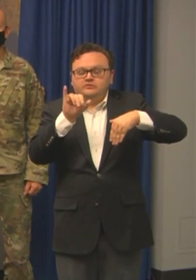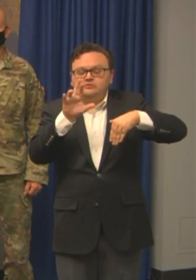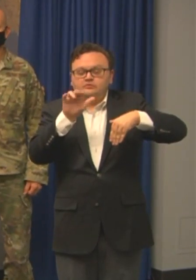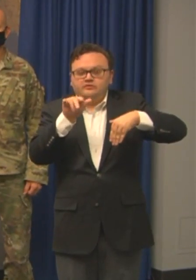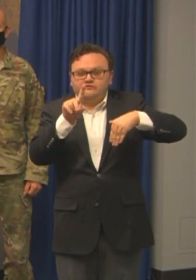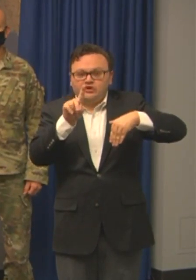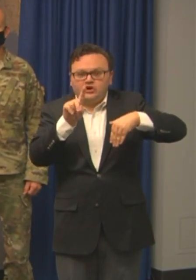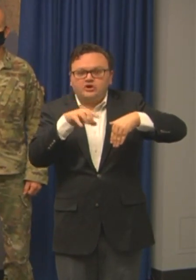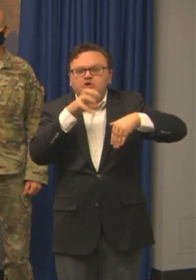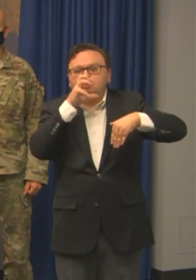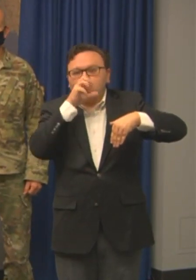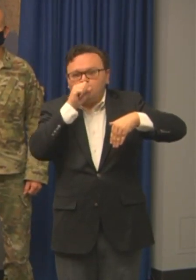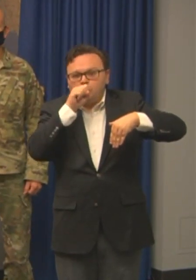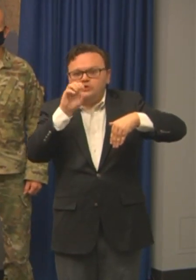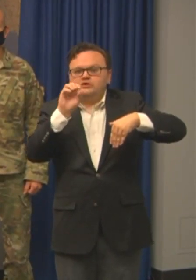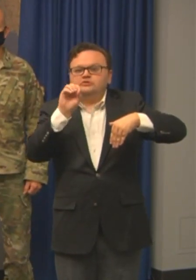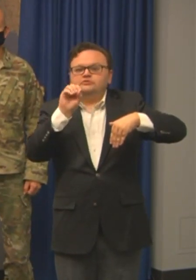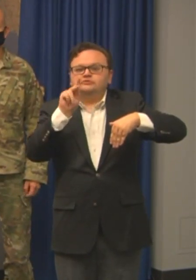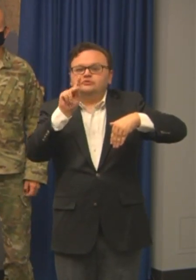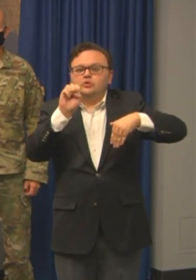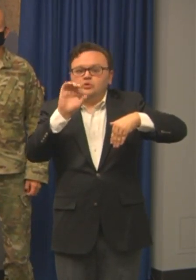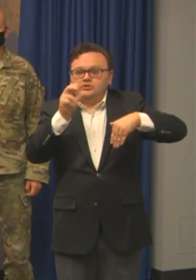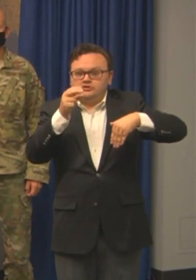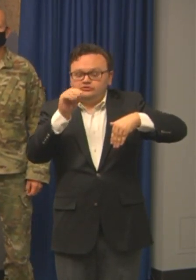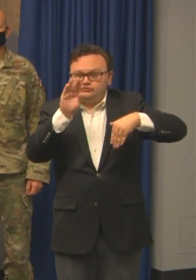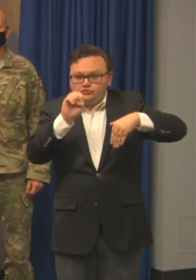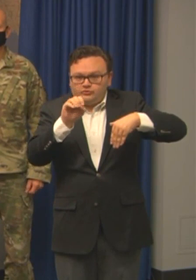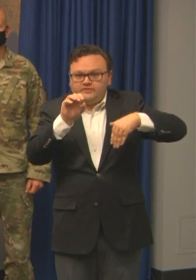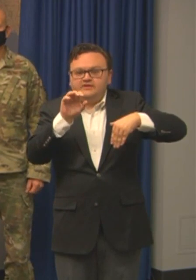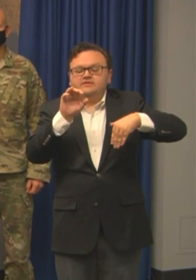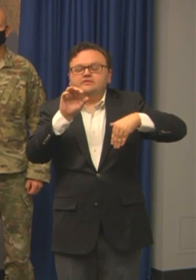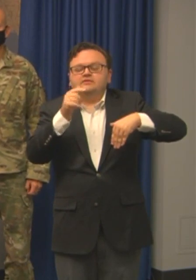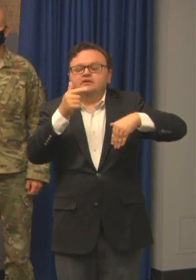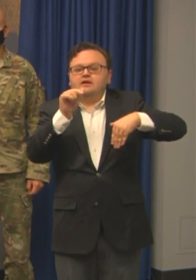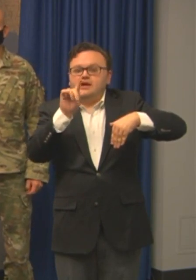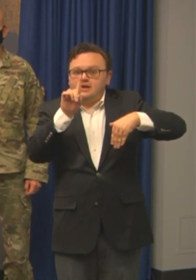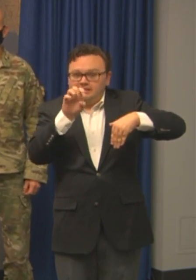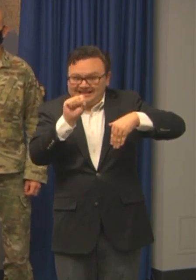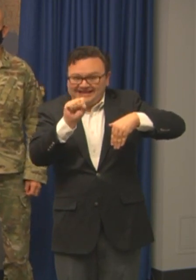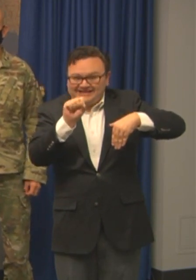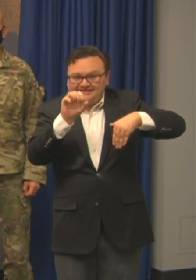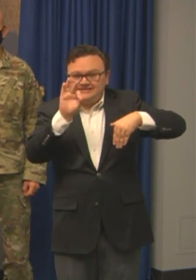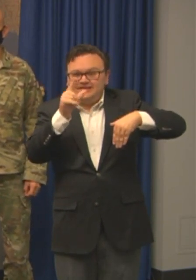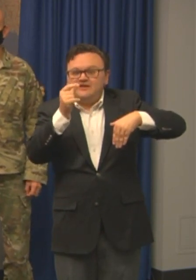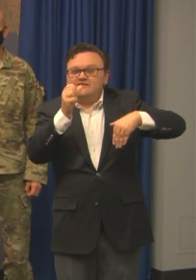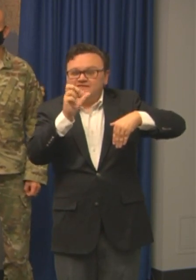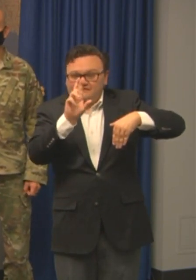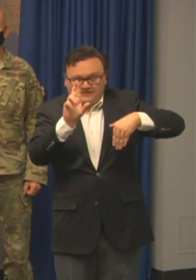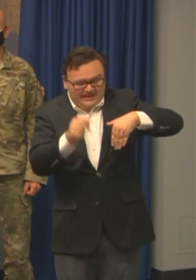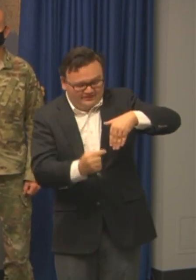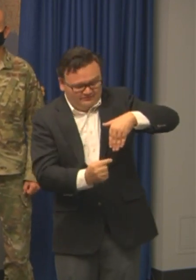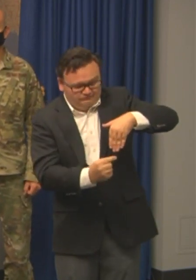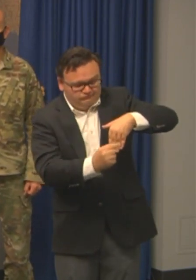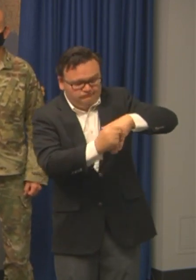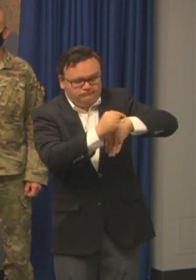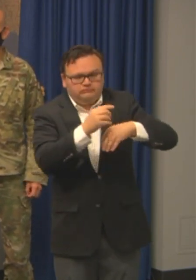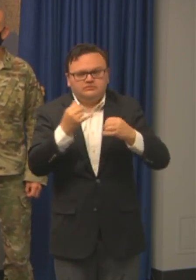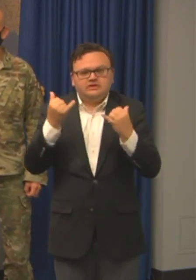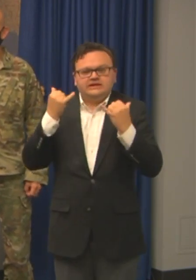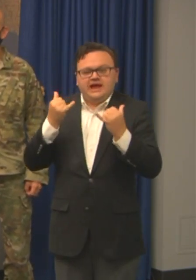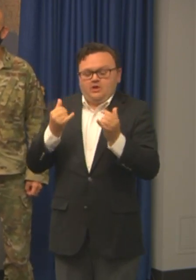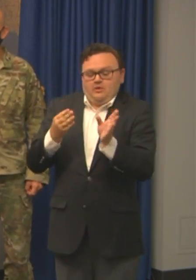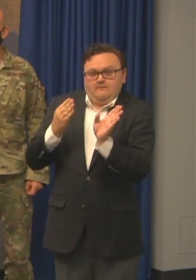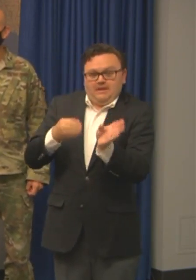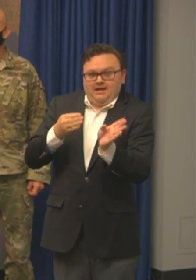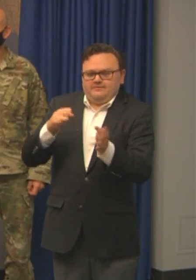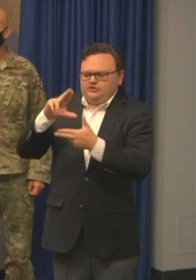Okeechobee, Glades, and Flagler. Isaias is currently located in the Central Bahamas and is traveling northwest at 12 miles per hour.